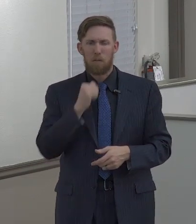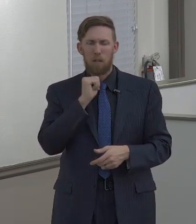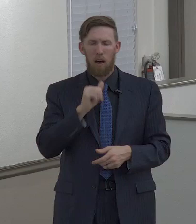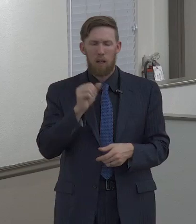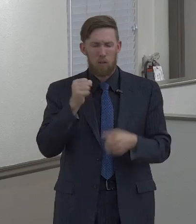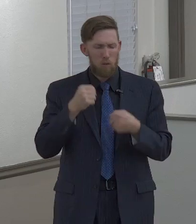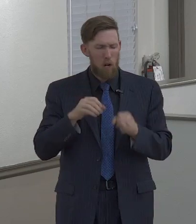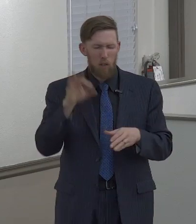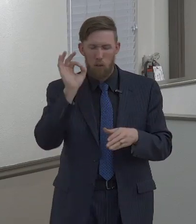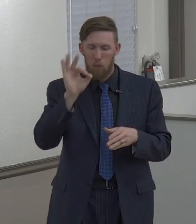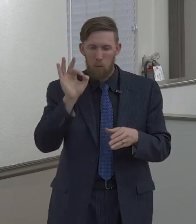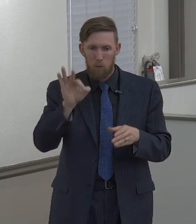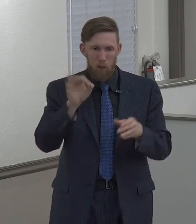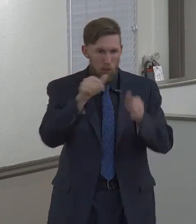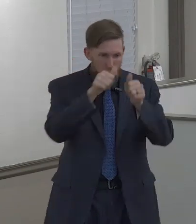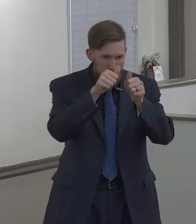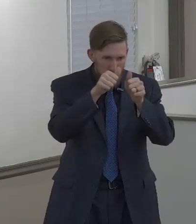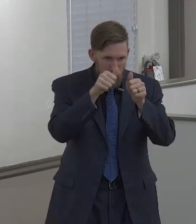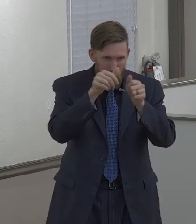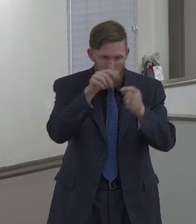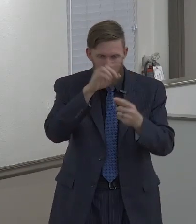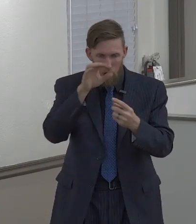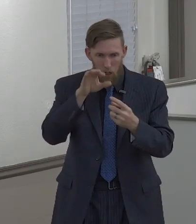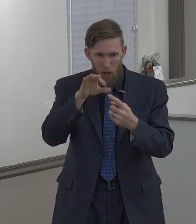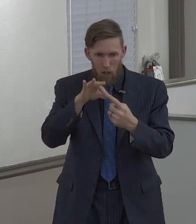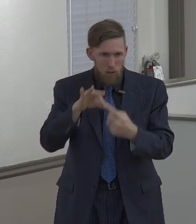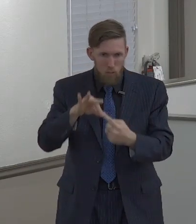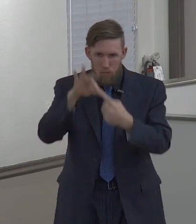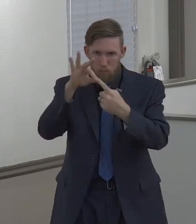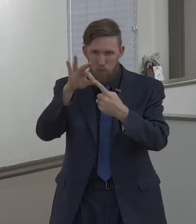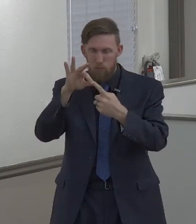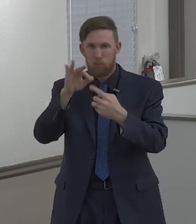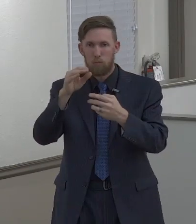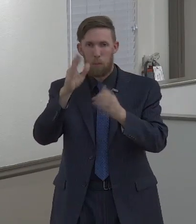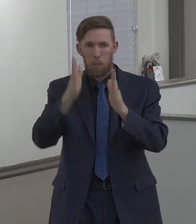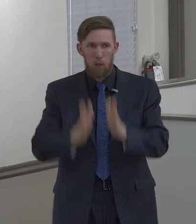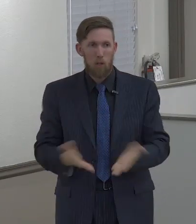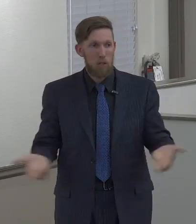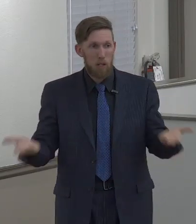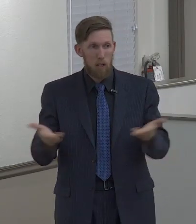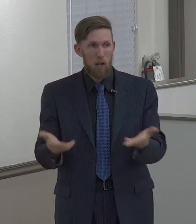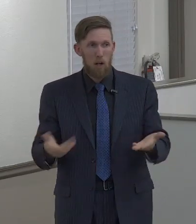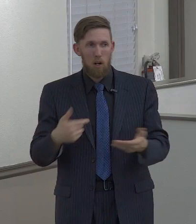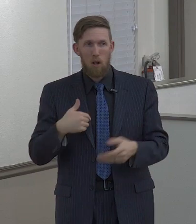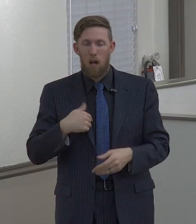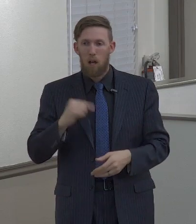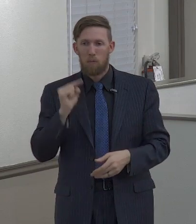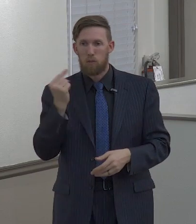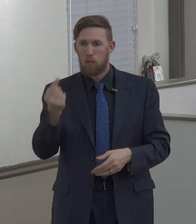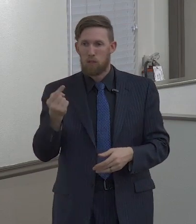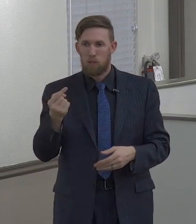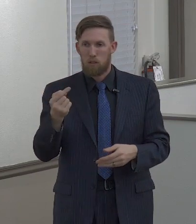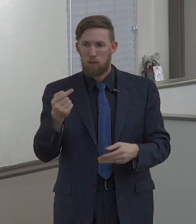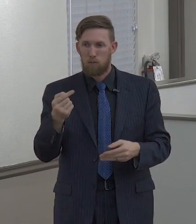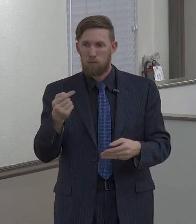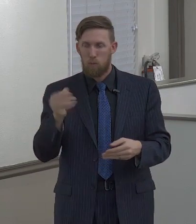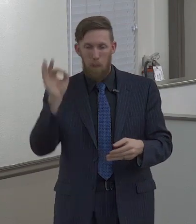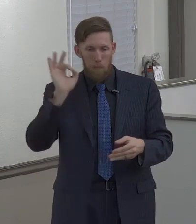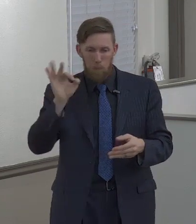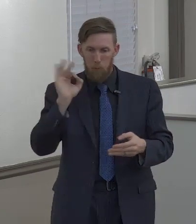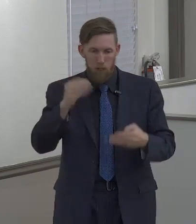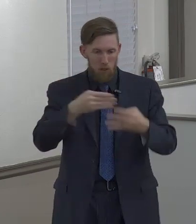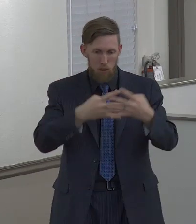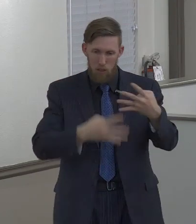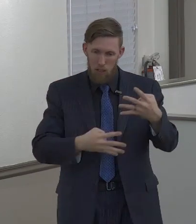I'm not trying to preach to anybody. I'm just, this is what the Bible says. These are the verses that the Bible gives in this passage.